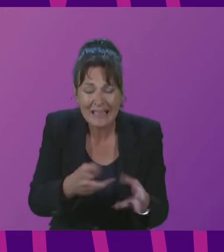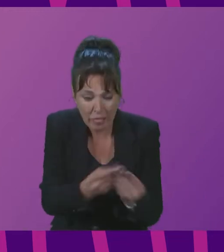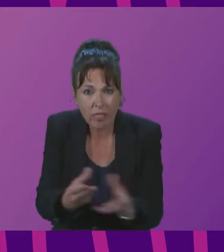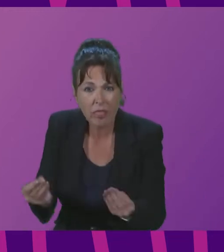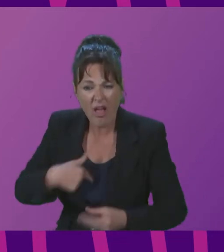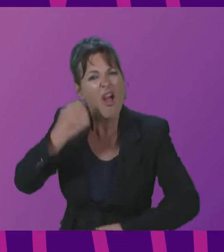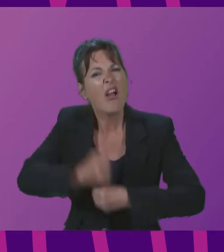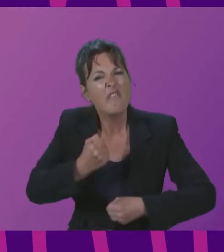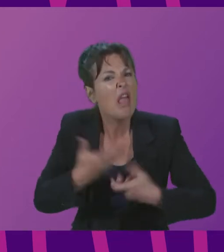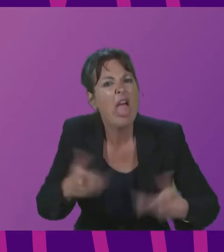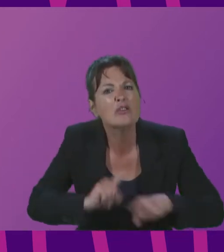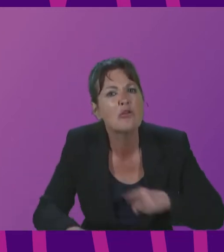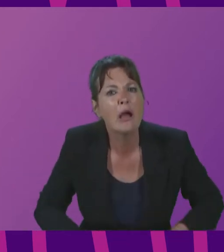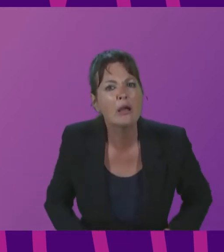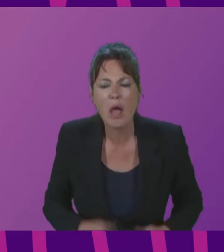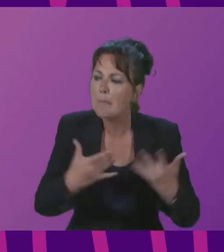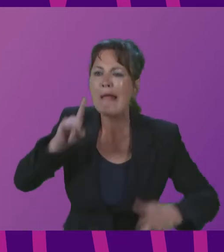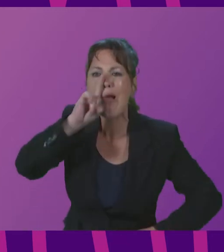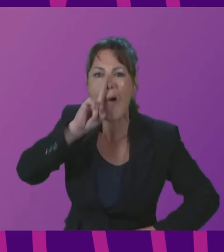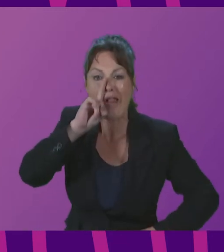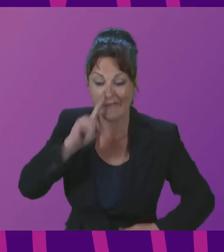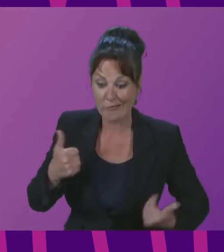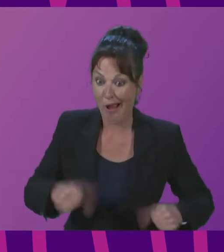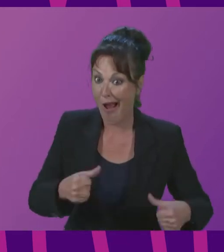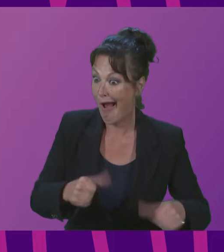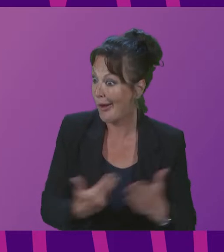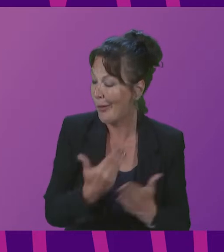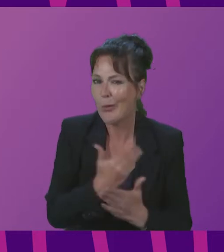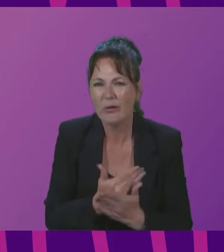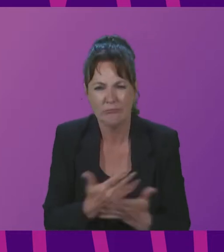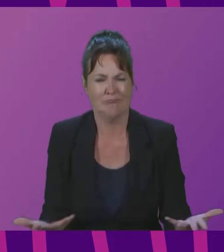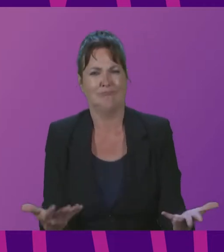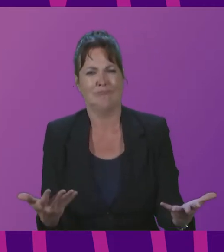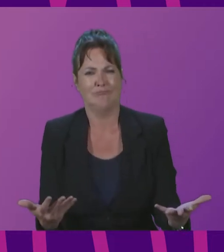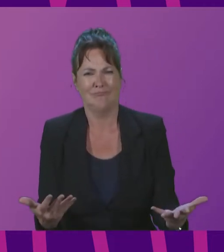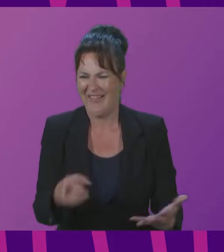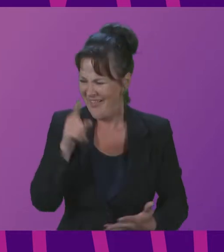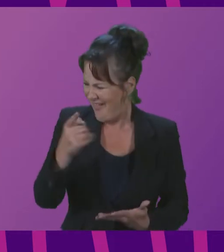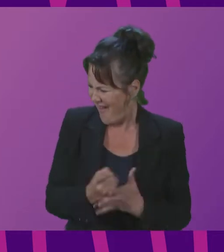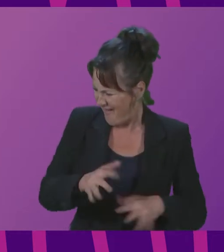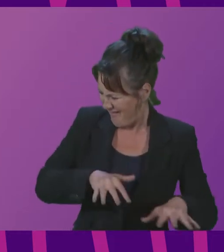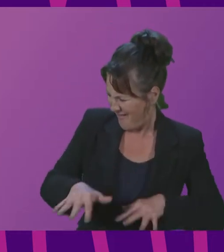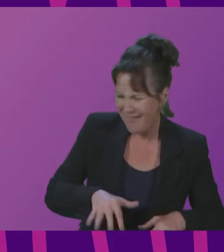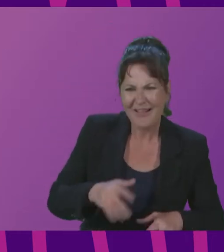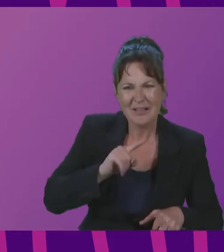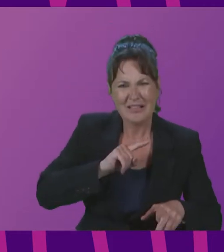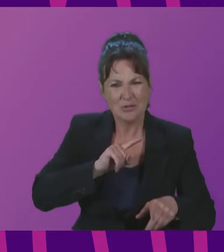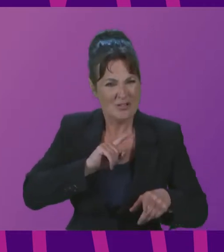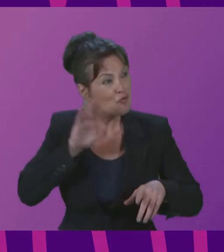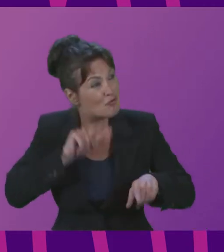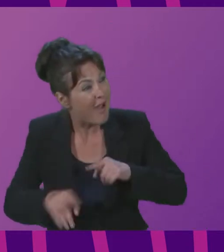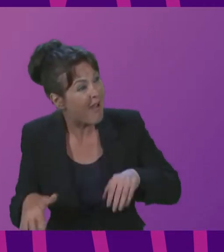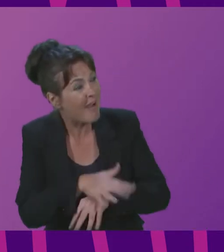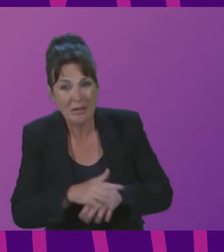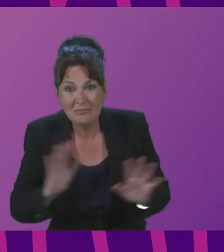isn't even trying how many oil fields are they trying to open up and that jack door thing they don't even try and cover up